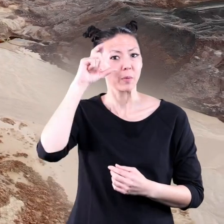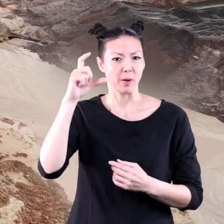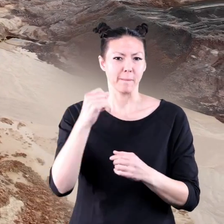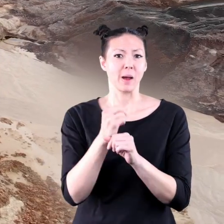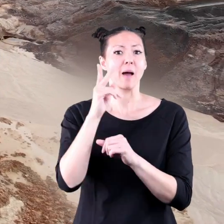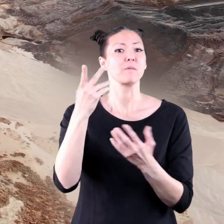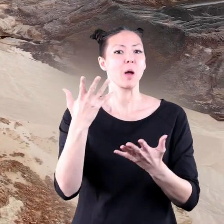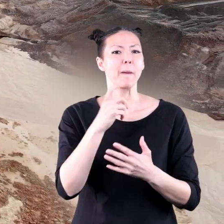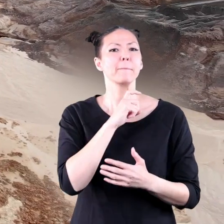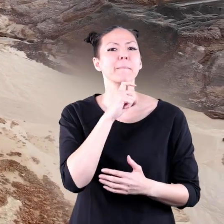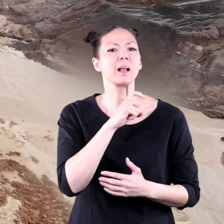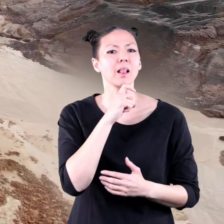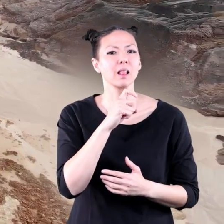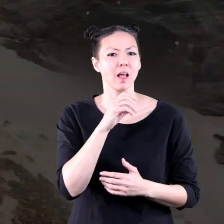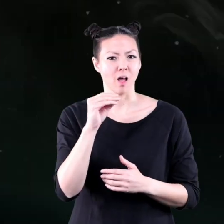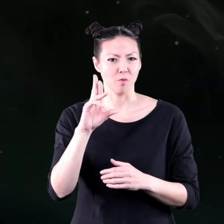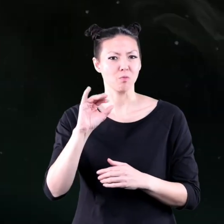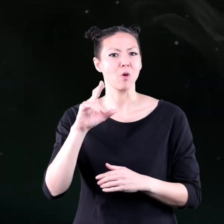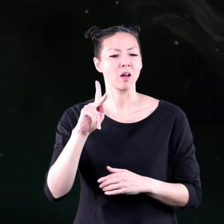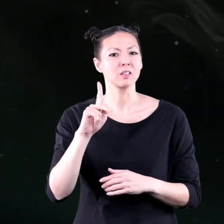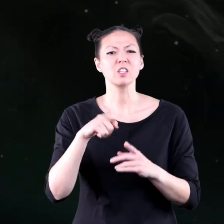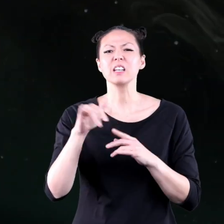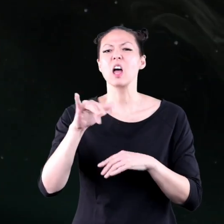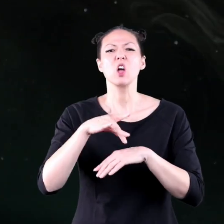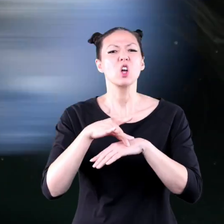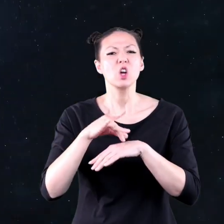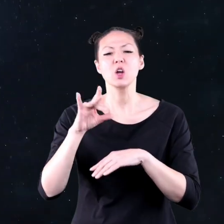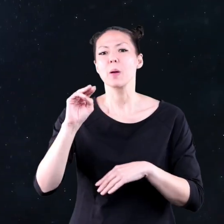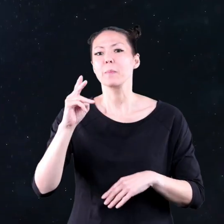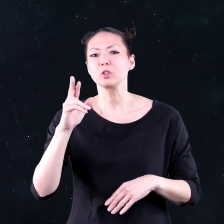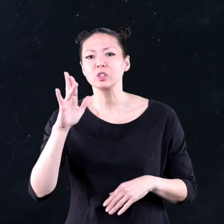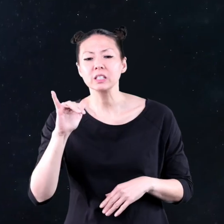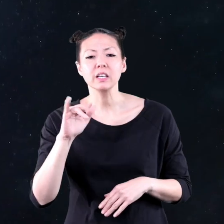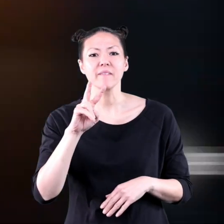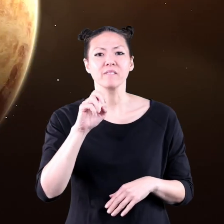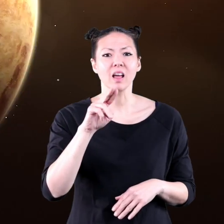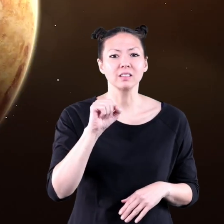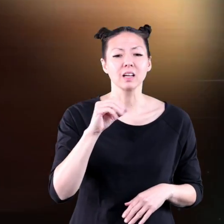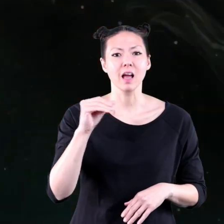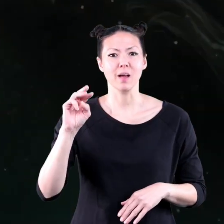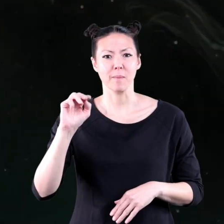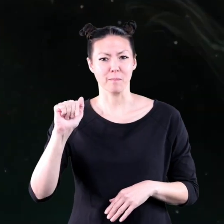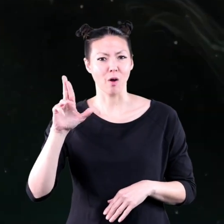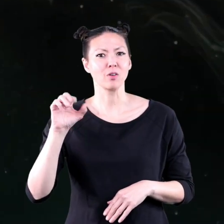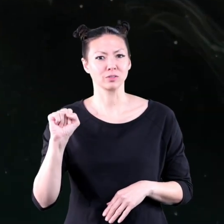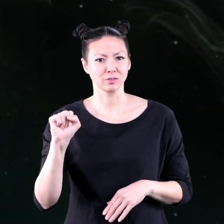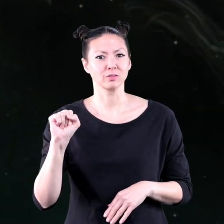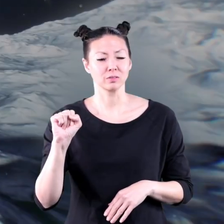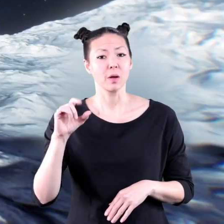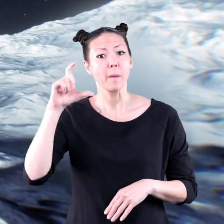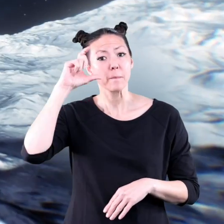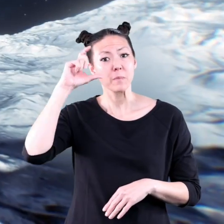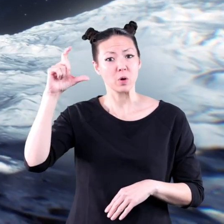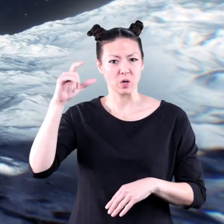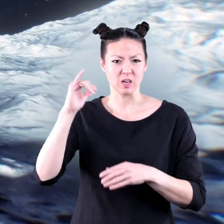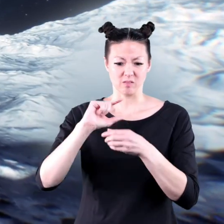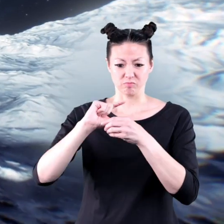metal and rock just like earth mercury venus and mars the moon's outer shell